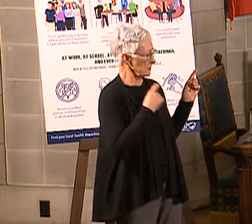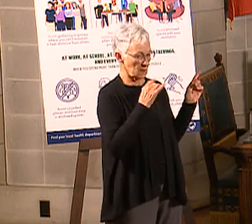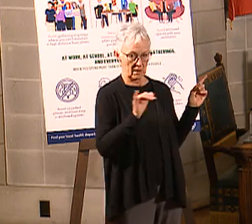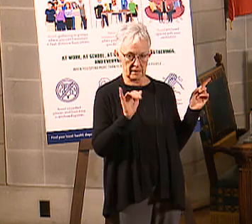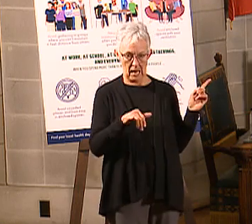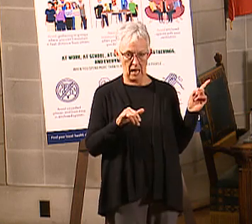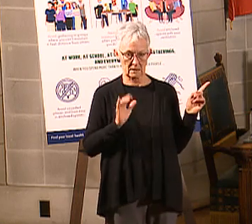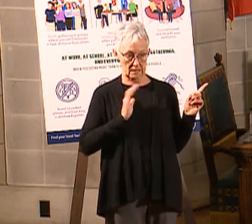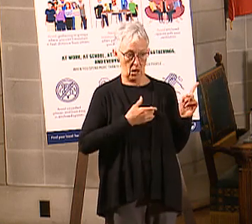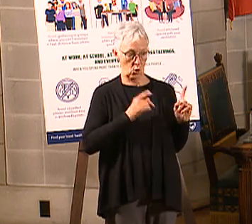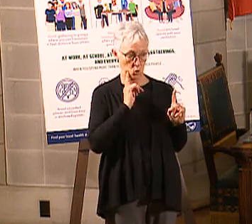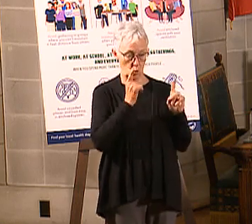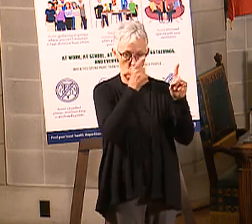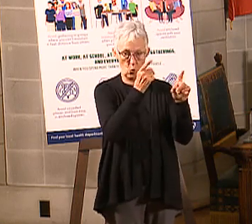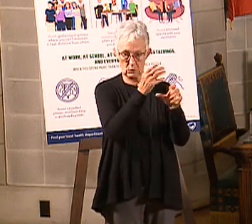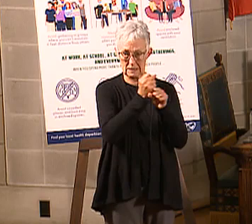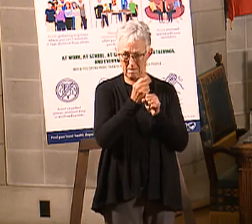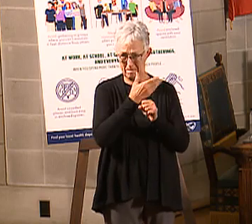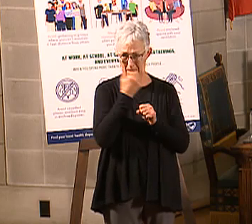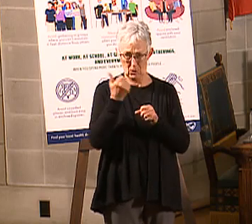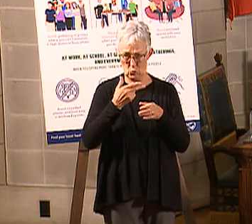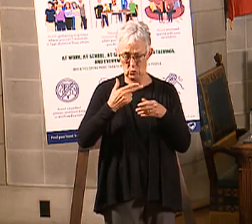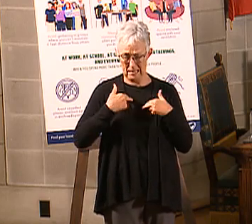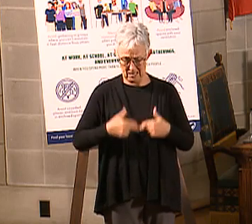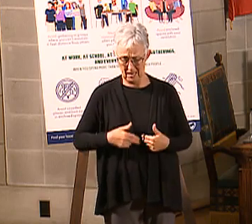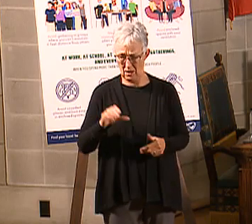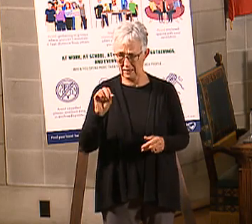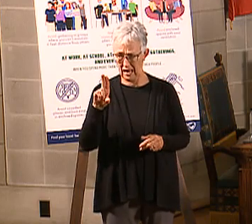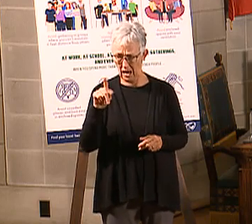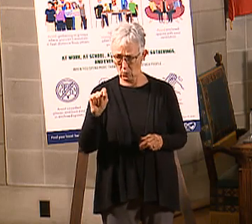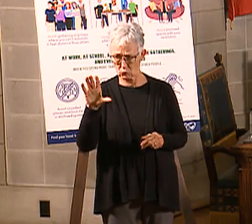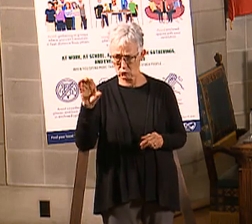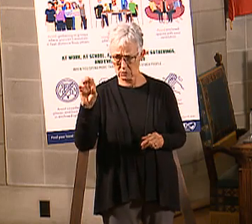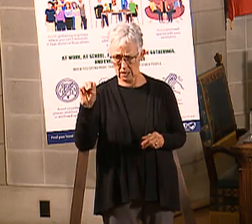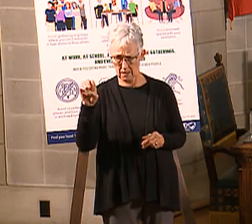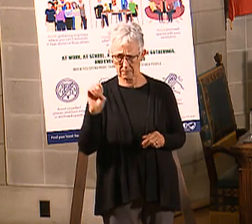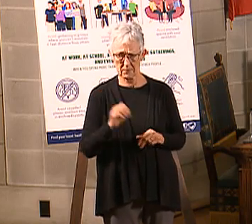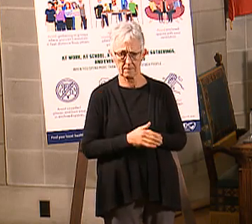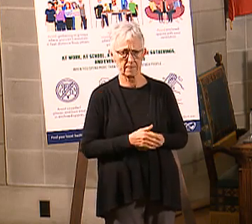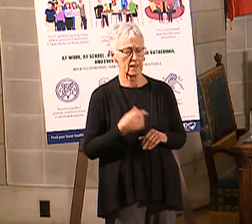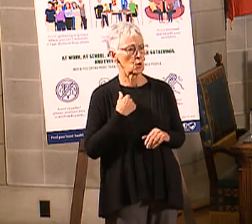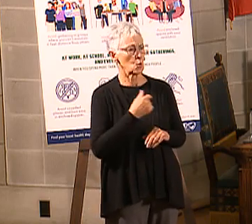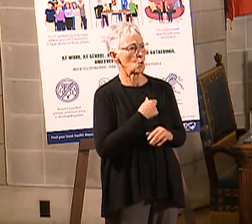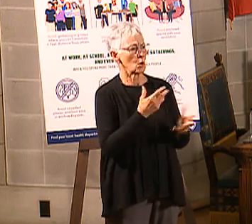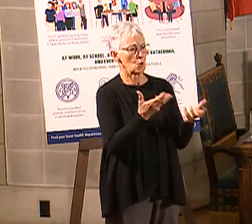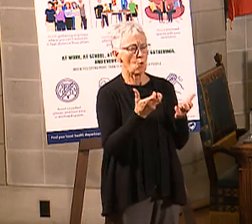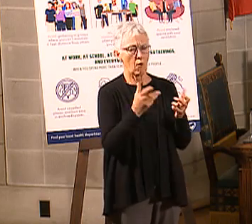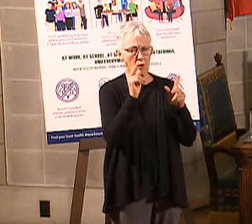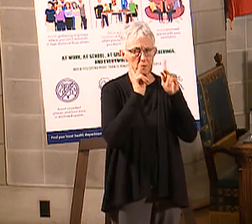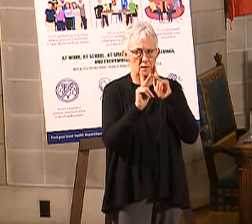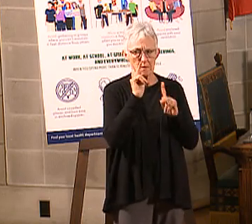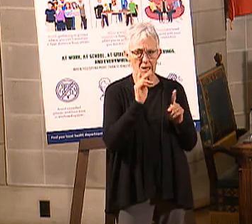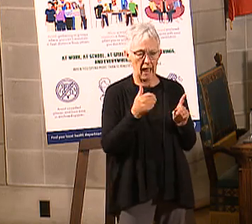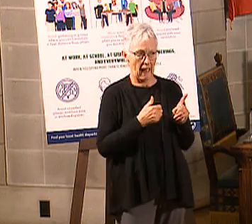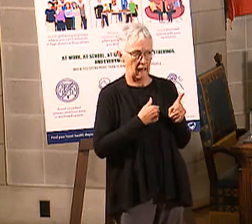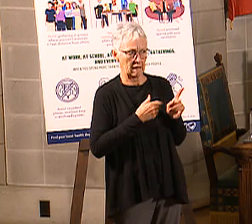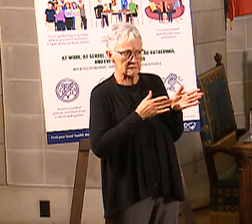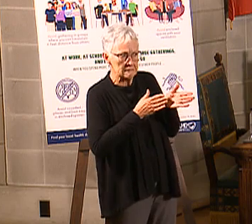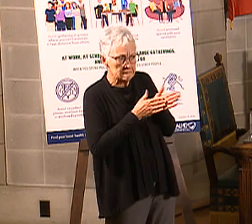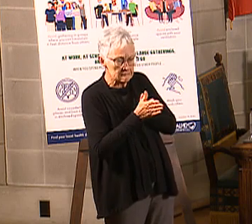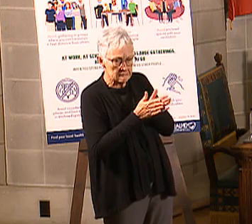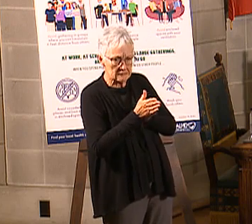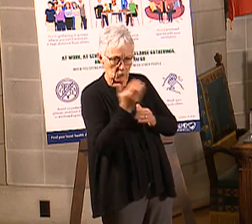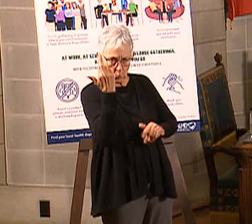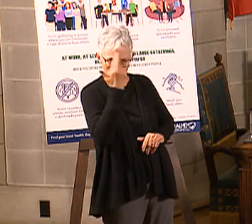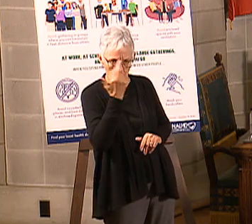get better health outcomes, right? Yes, sir. So maybe we can talk about that a little bit too. Yes, what this does is we want to incentivize people to get in and use